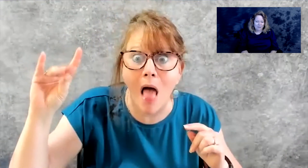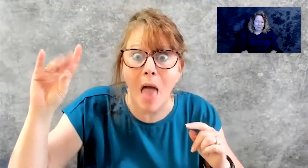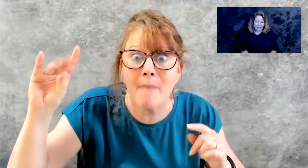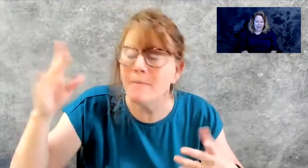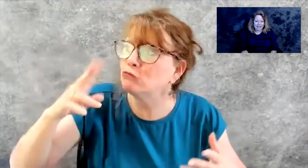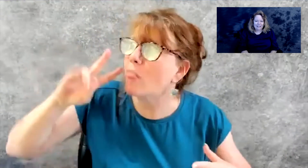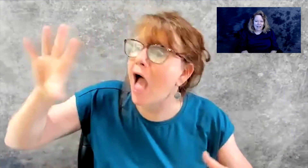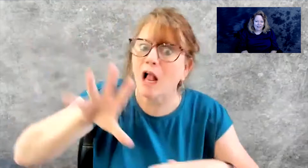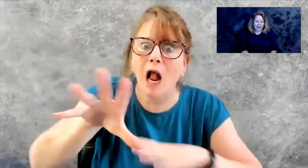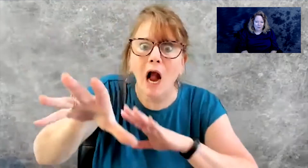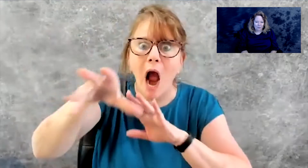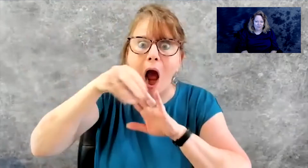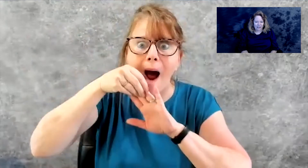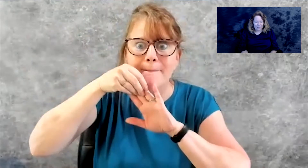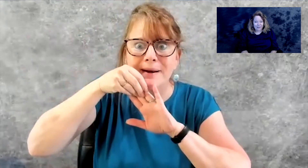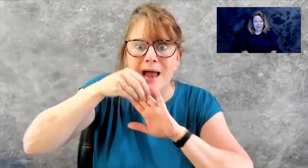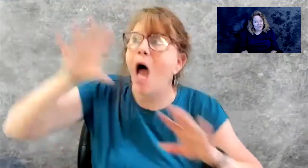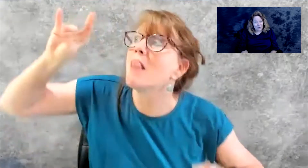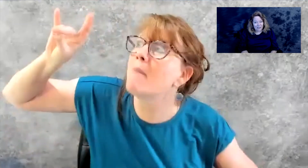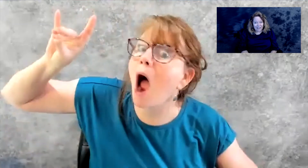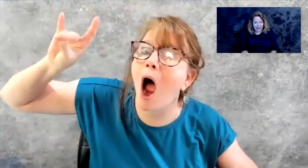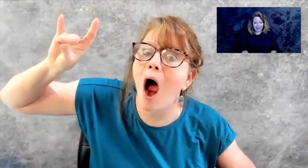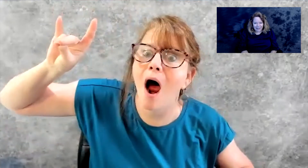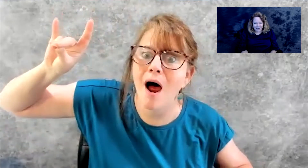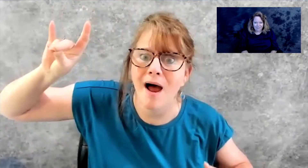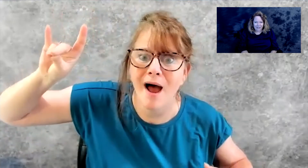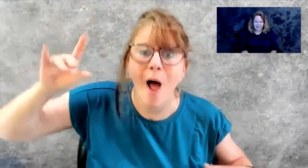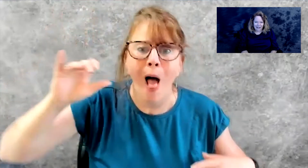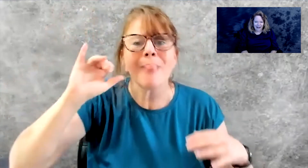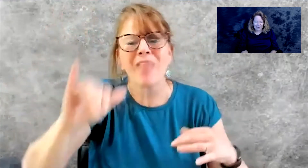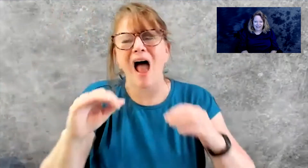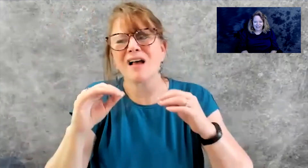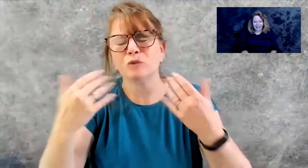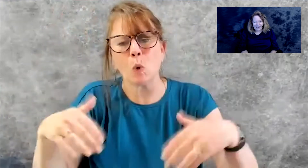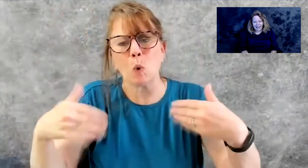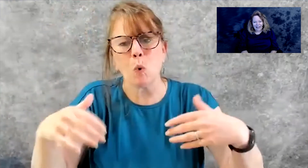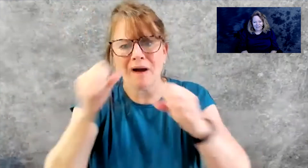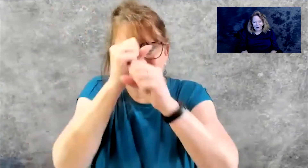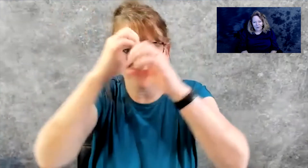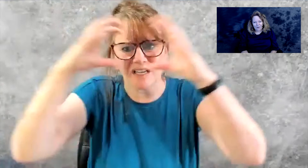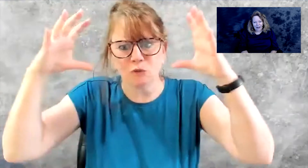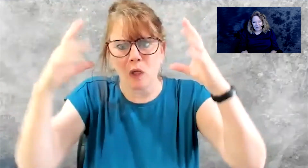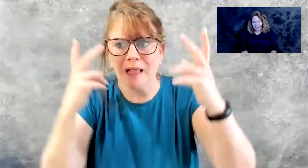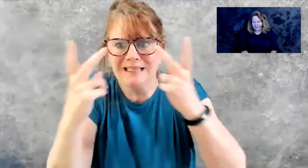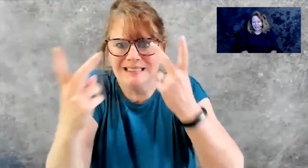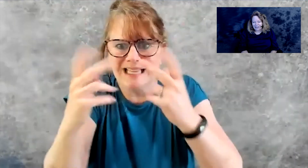maybe they can't say llama perfectly, but they can do the sign. They copy the sign. And so, I mean, it just